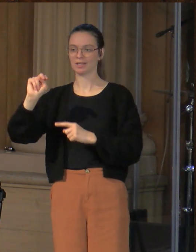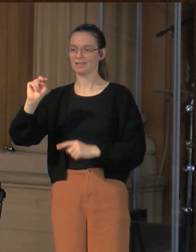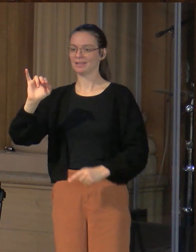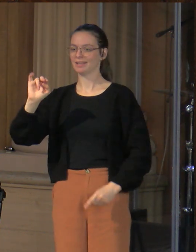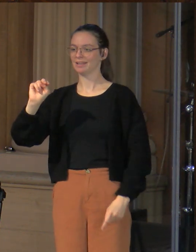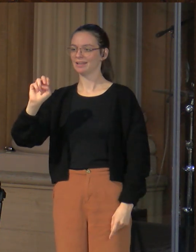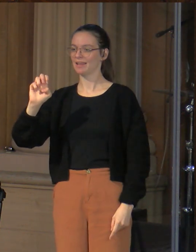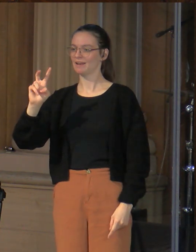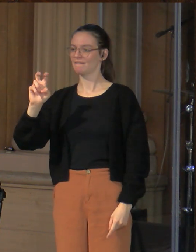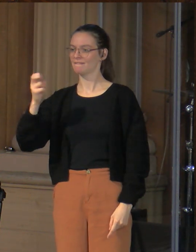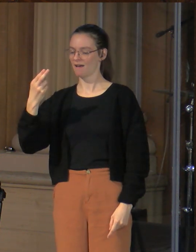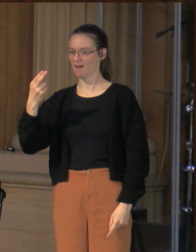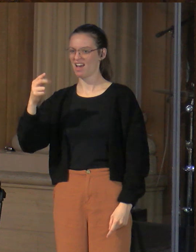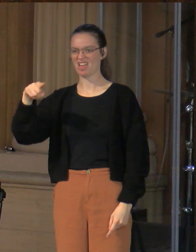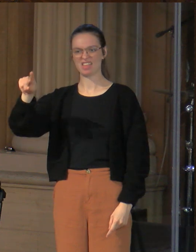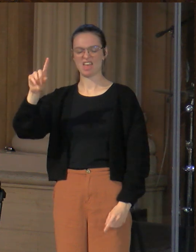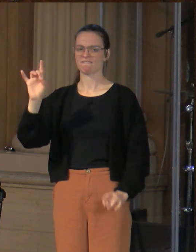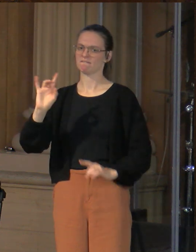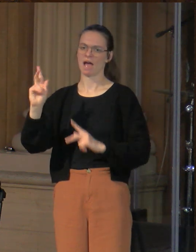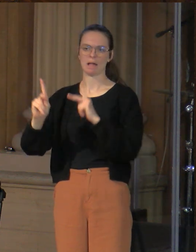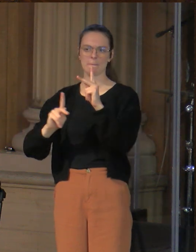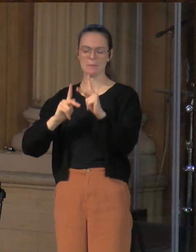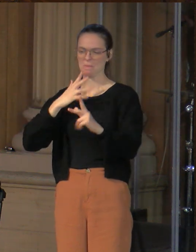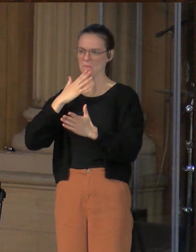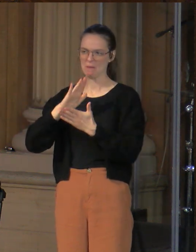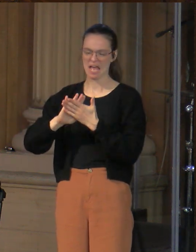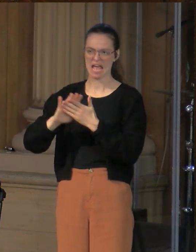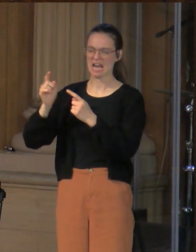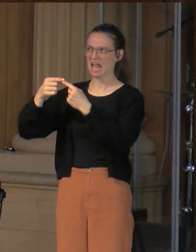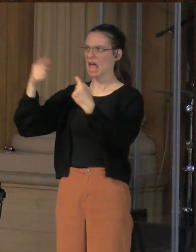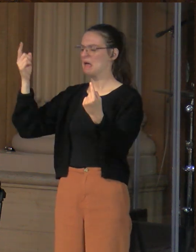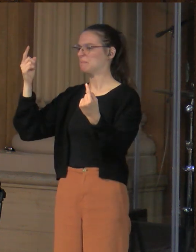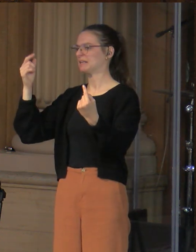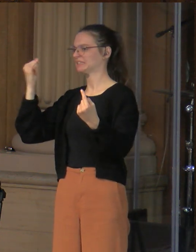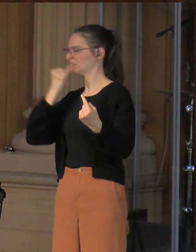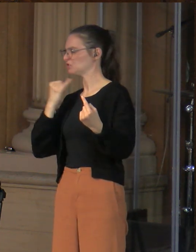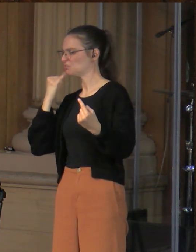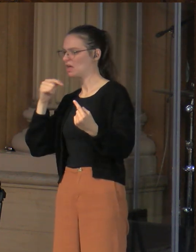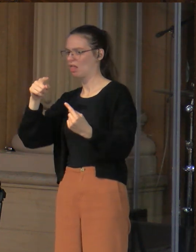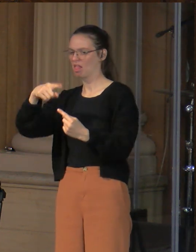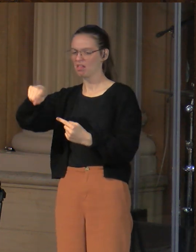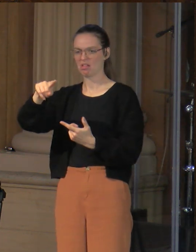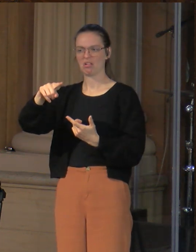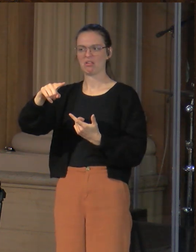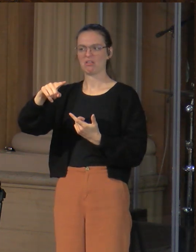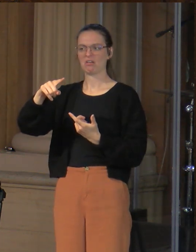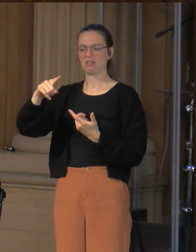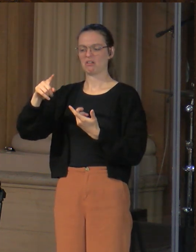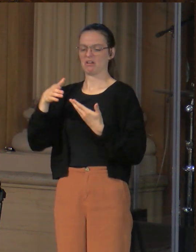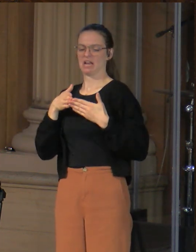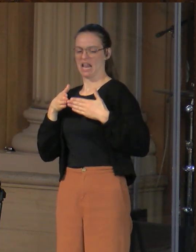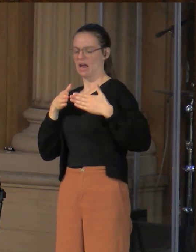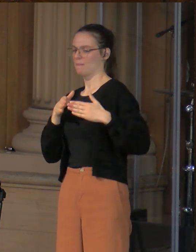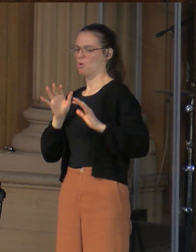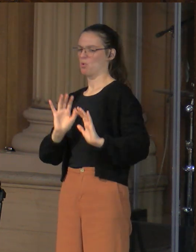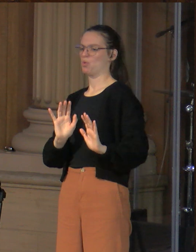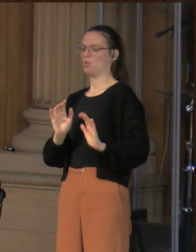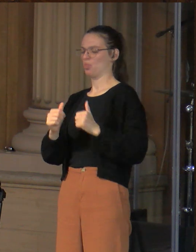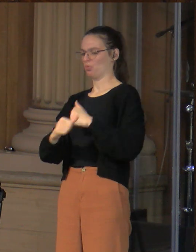Israelites at least as violent people, they were enemies of the nation of Israel, they were this neighboring threat to Israel, so the people in Israel did not